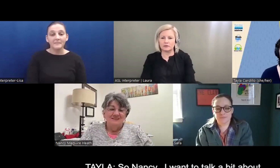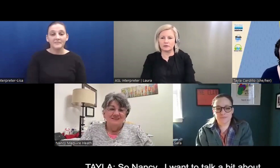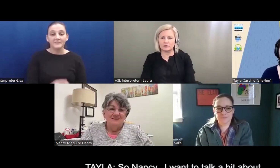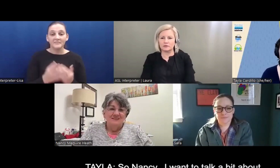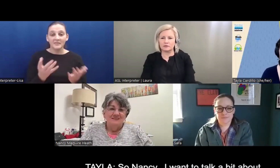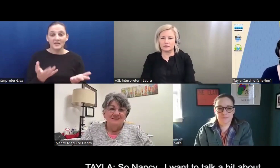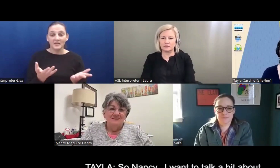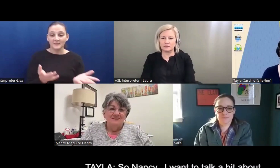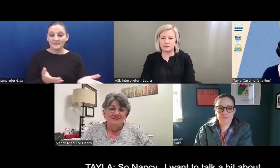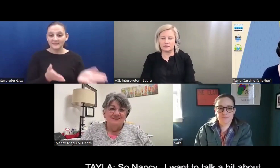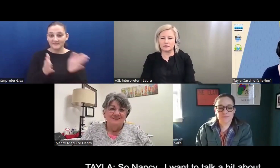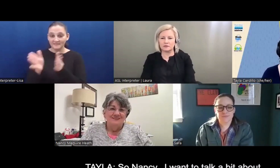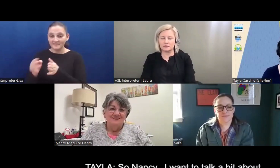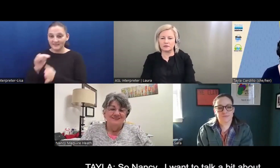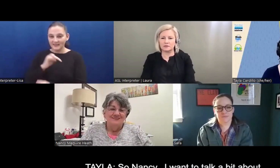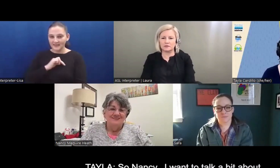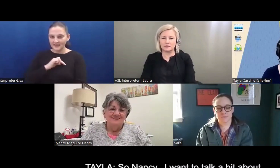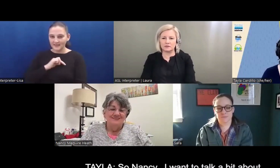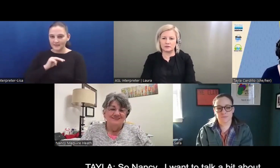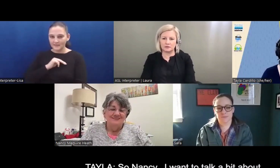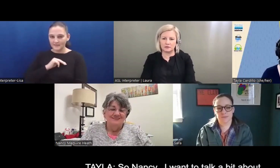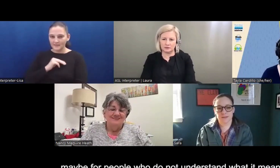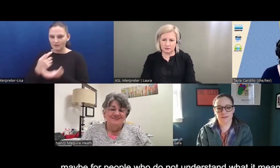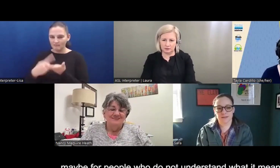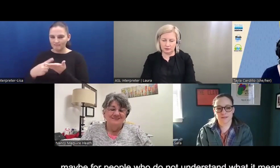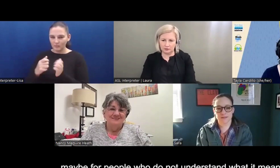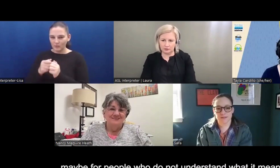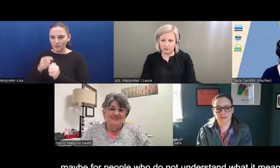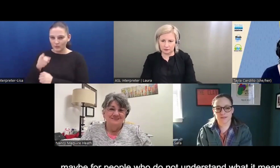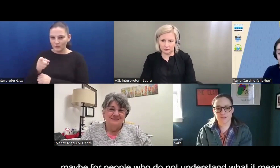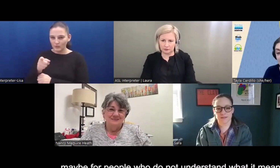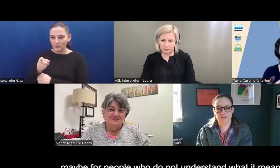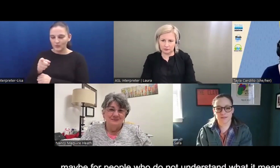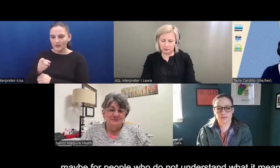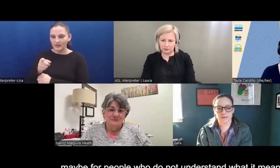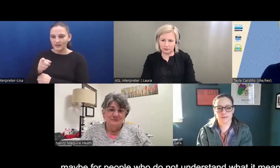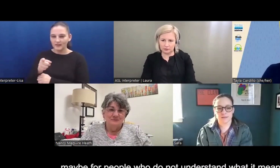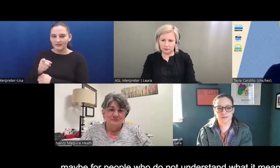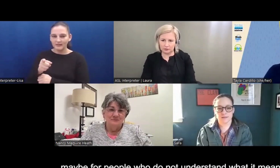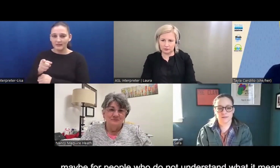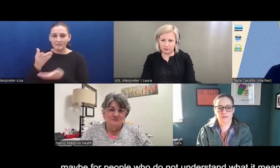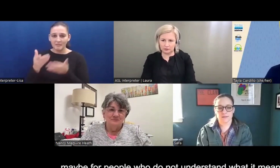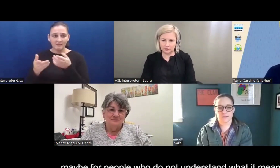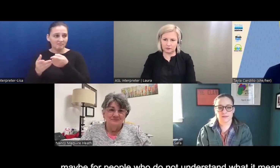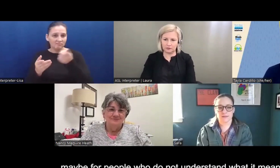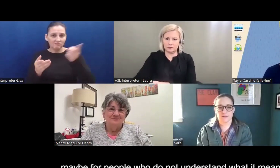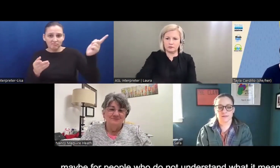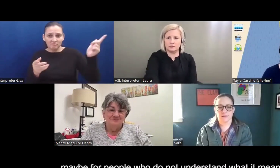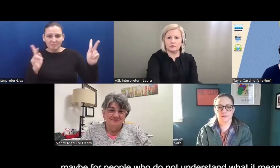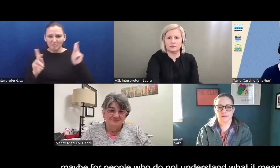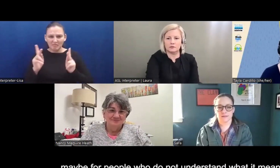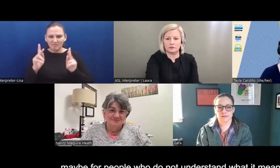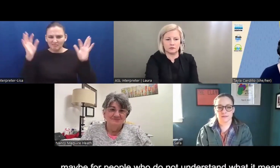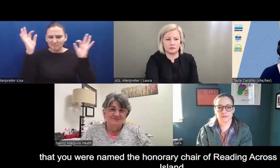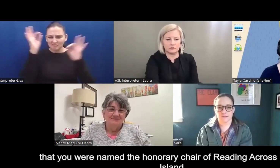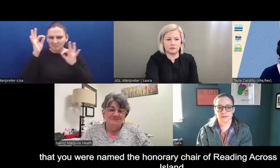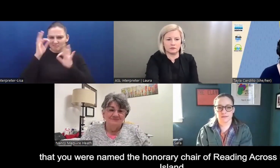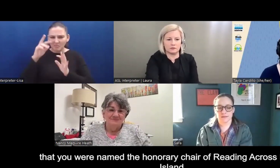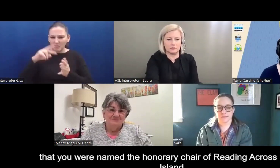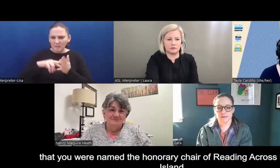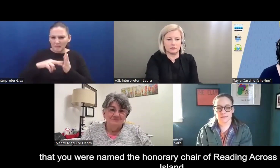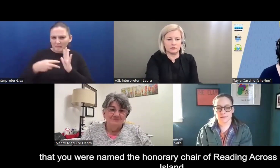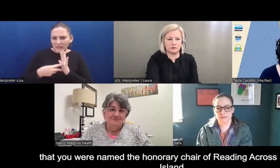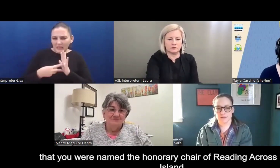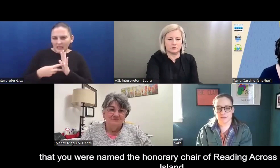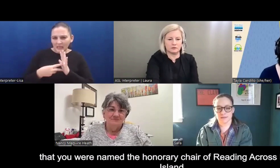So, Nancy, I wanted to talk a little bit about, um, maybe for people who don't understand what it means, uh,